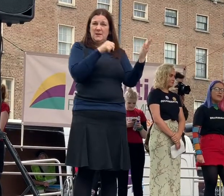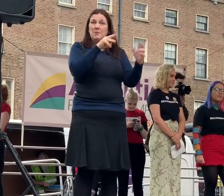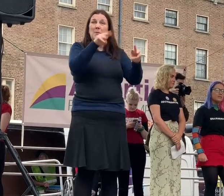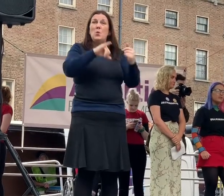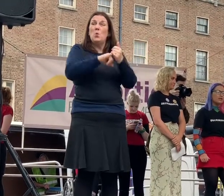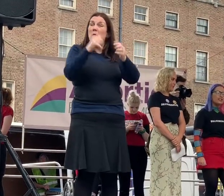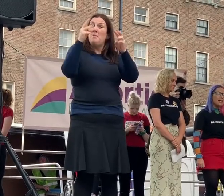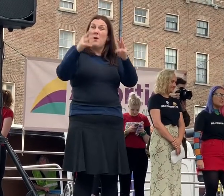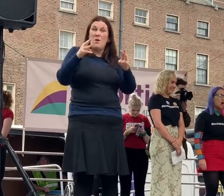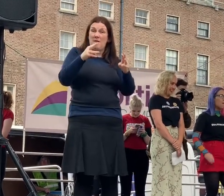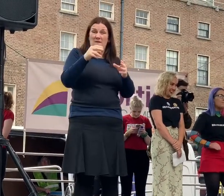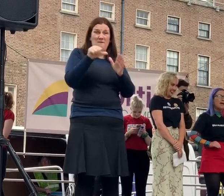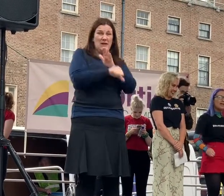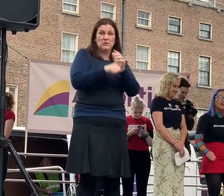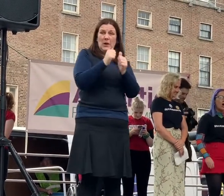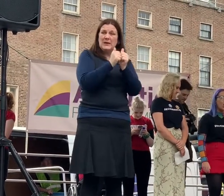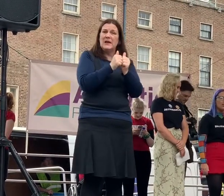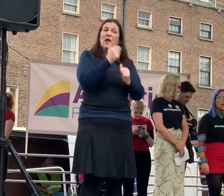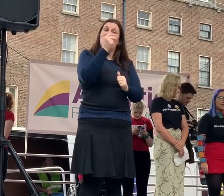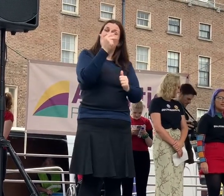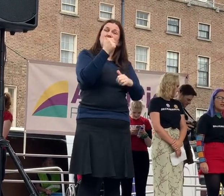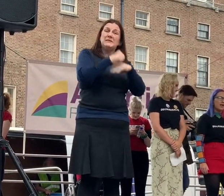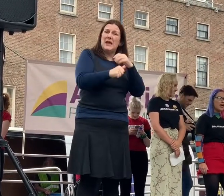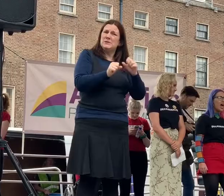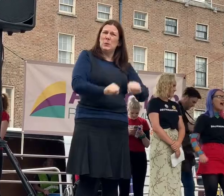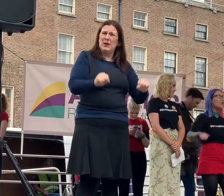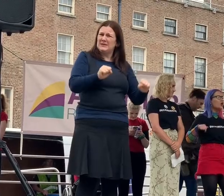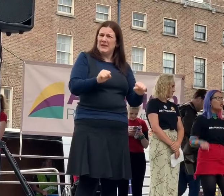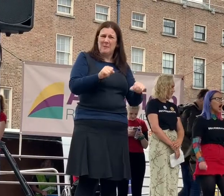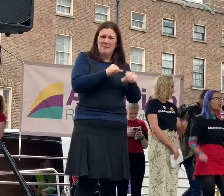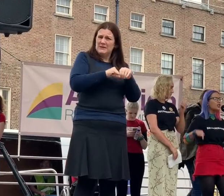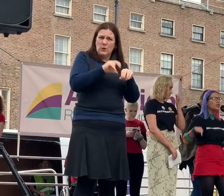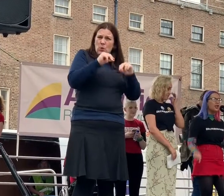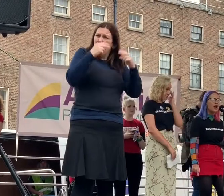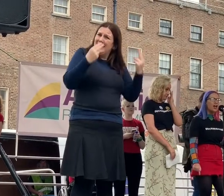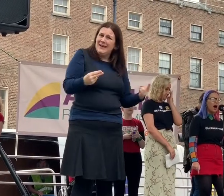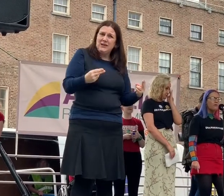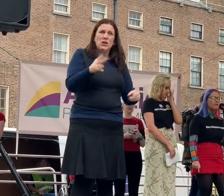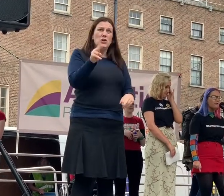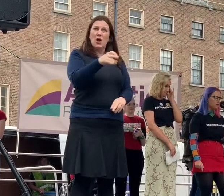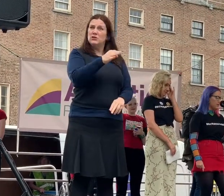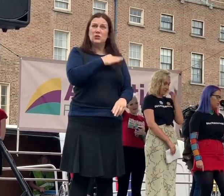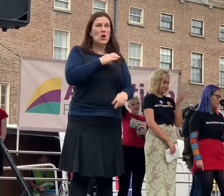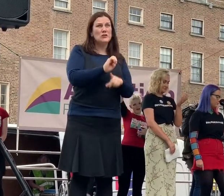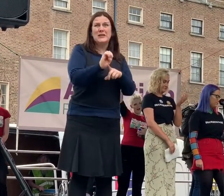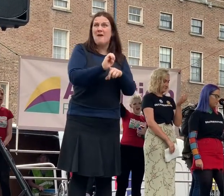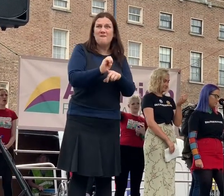Waiting periods of three days are medically unnecessary and they're not good enough!